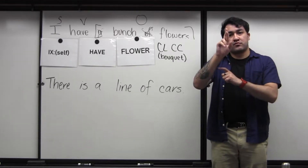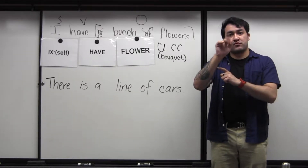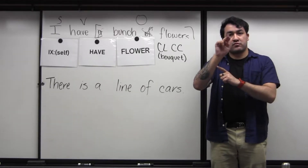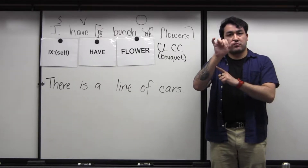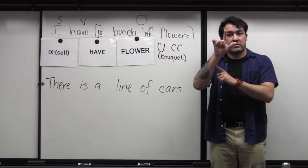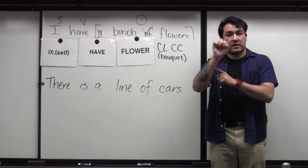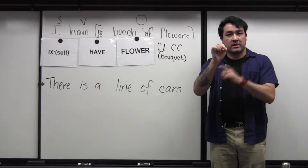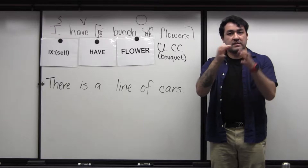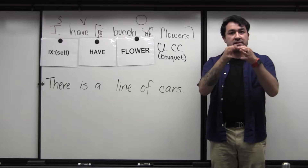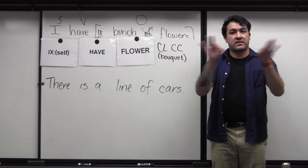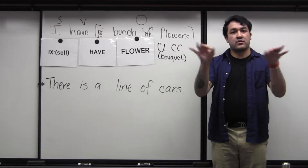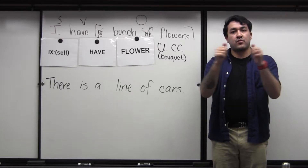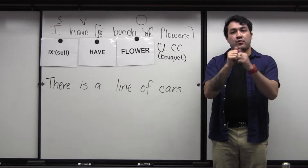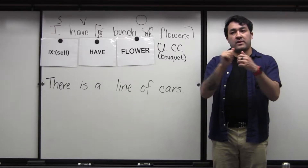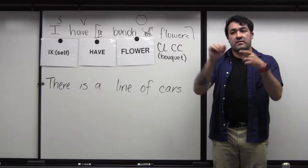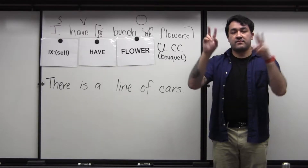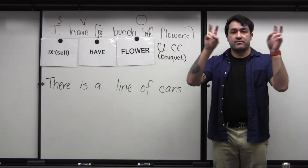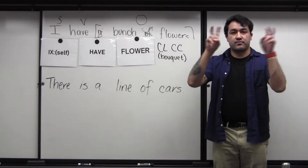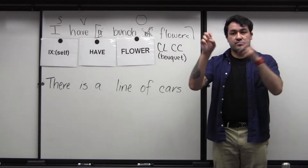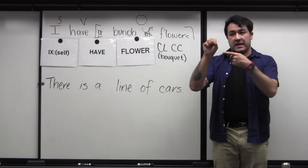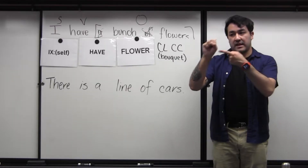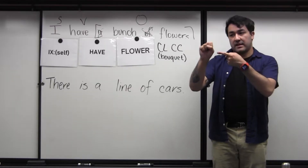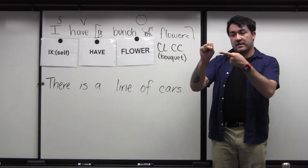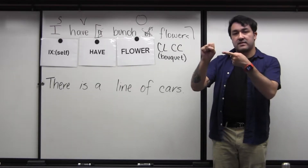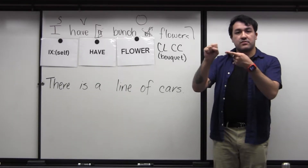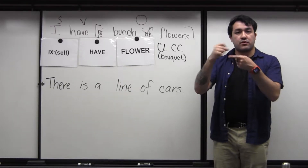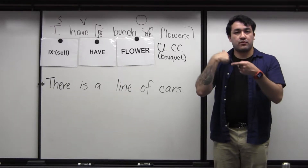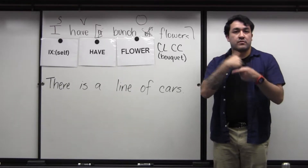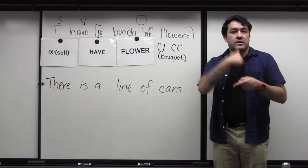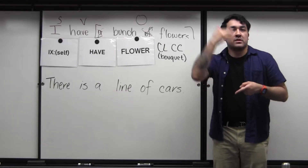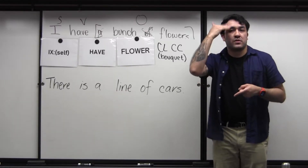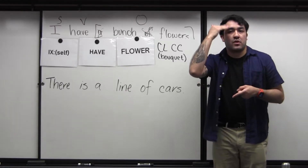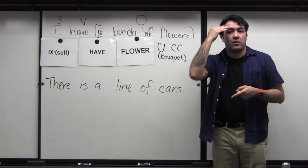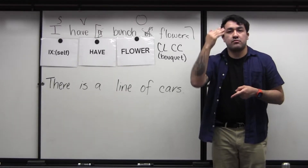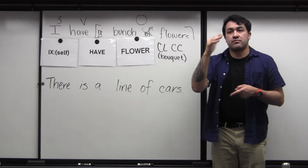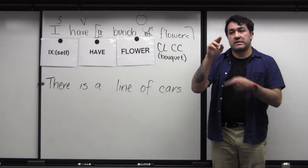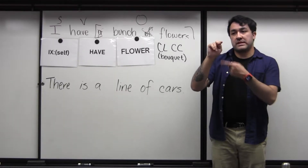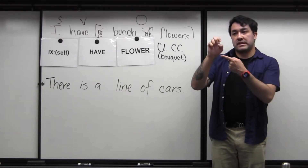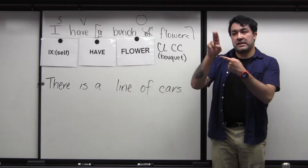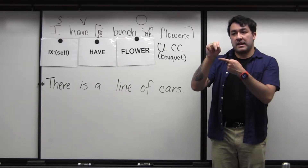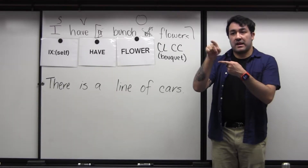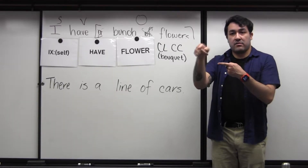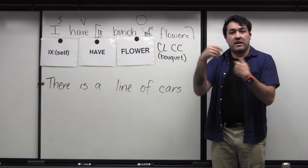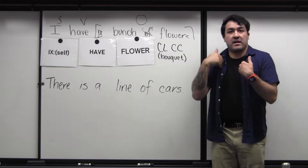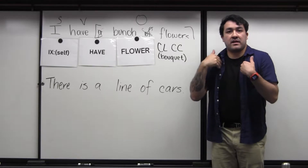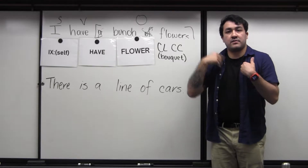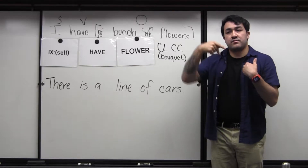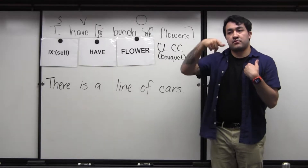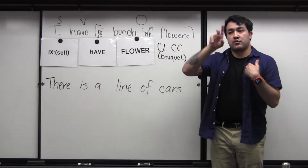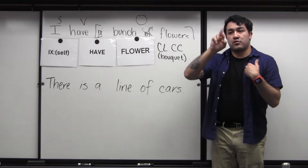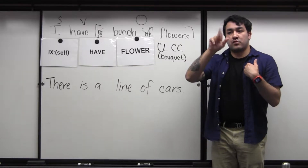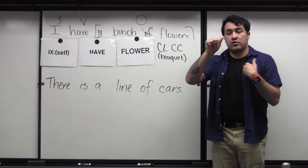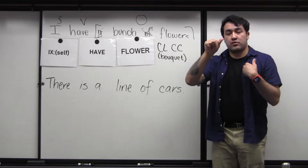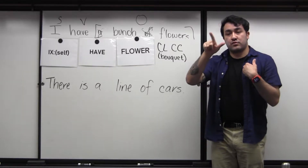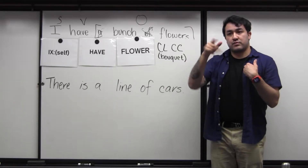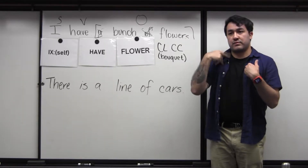we change the plural marker of S into ASL? Because in English it's simple, right? We add S, we add ES.